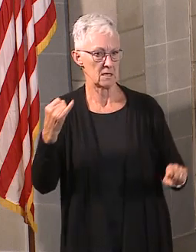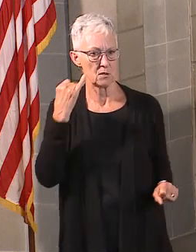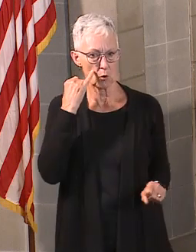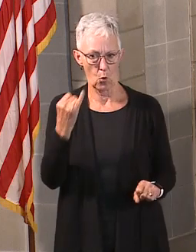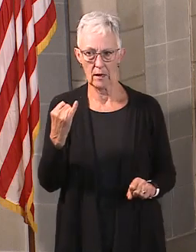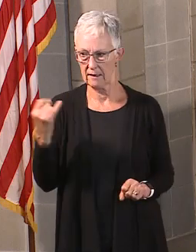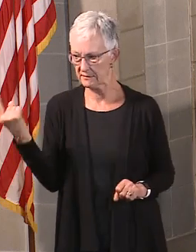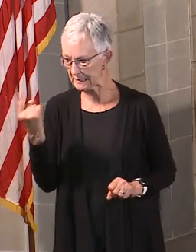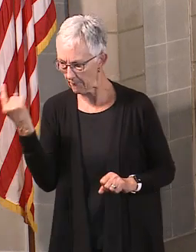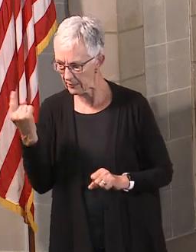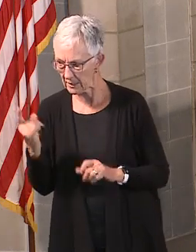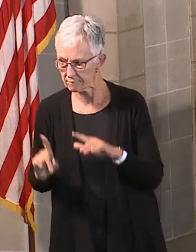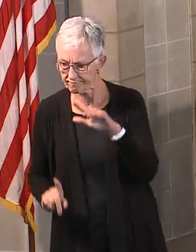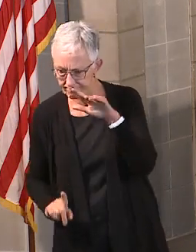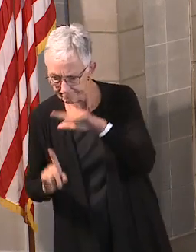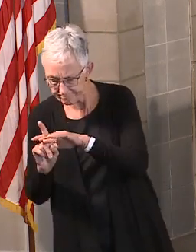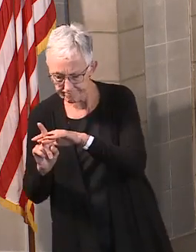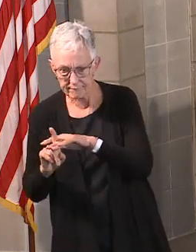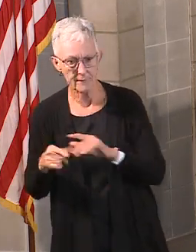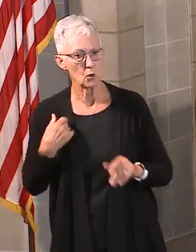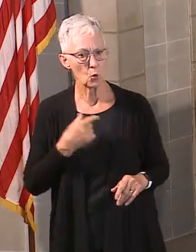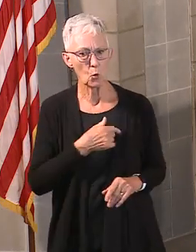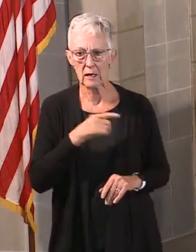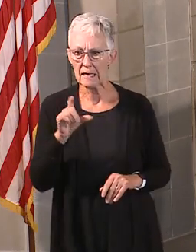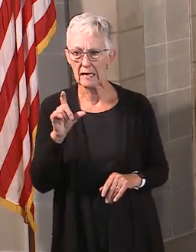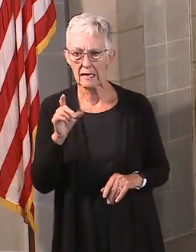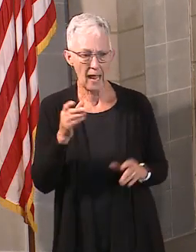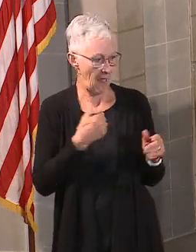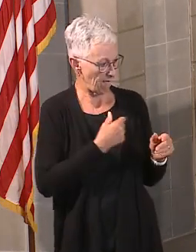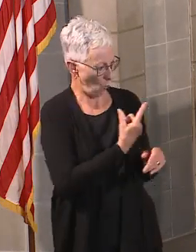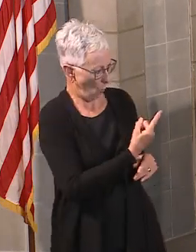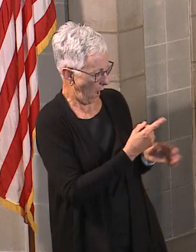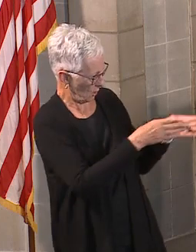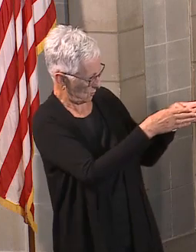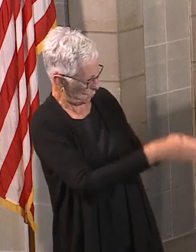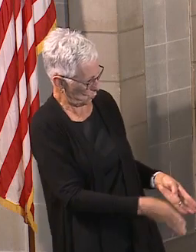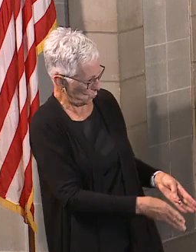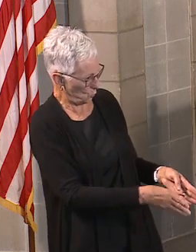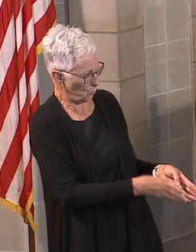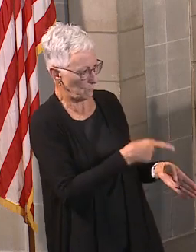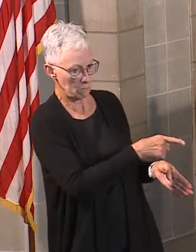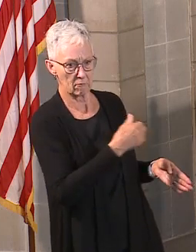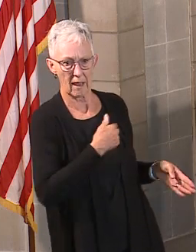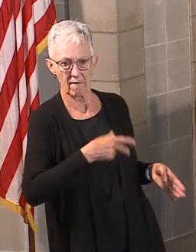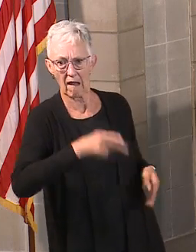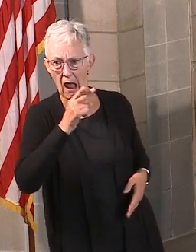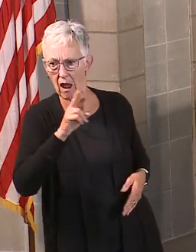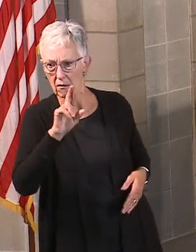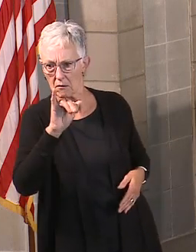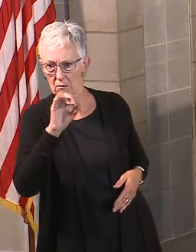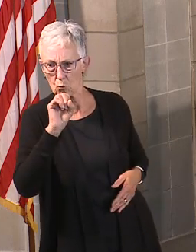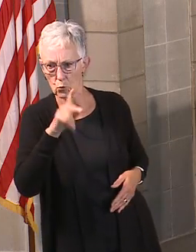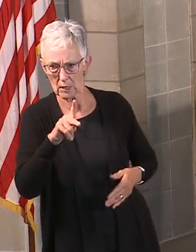school officials about the other options for a given student is important. As the governor said, and I think the